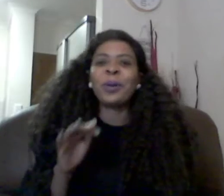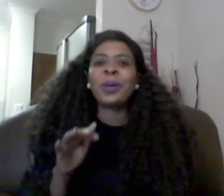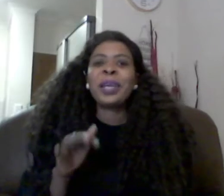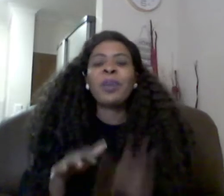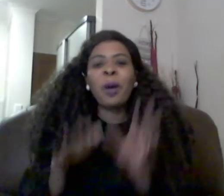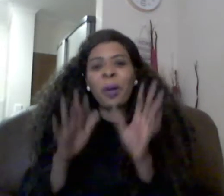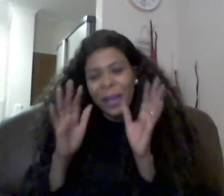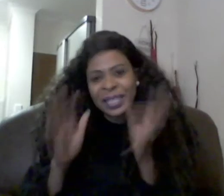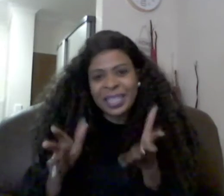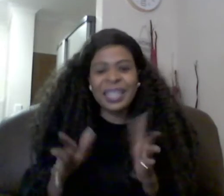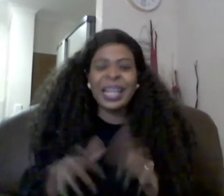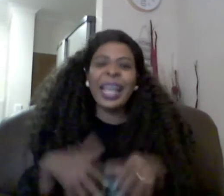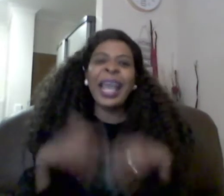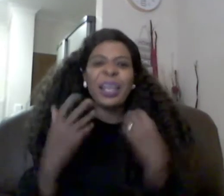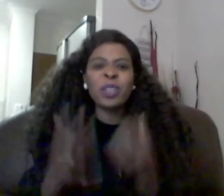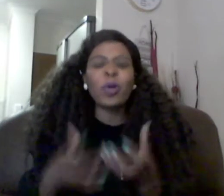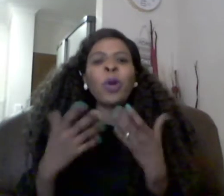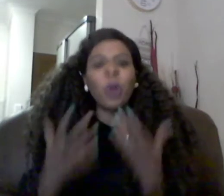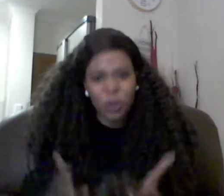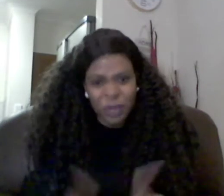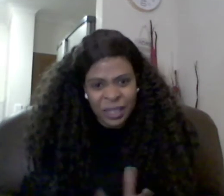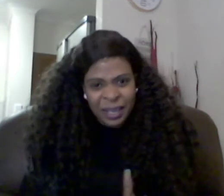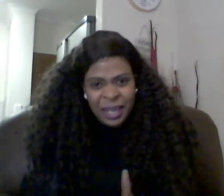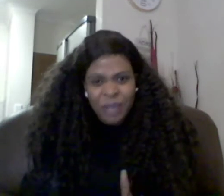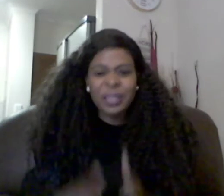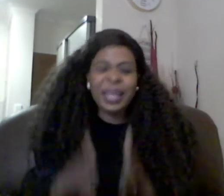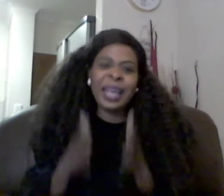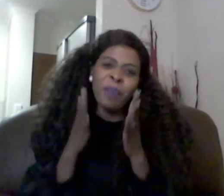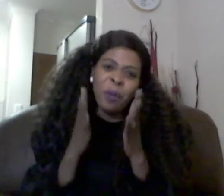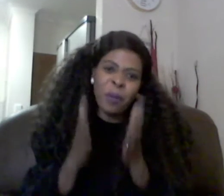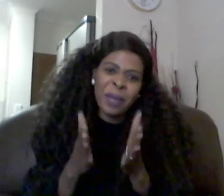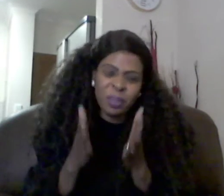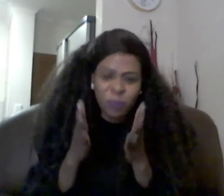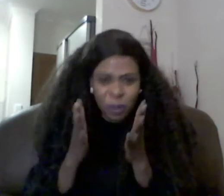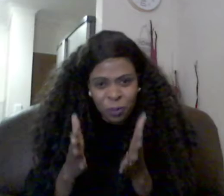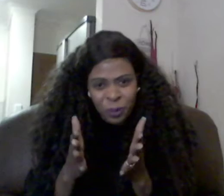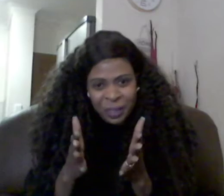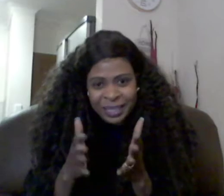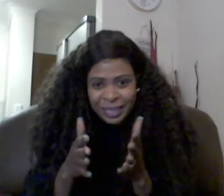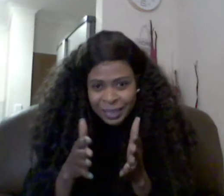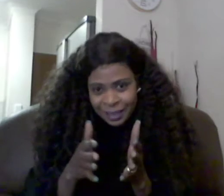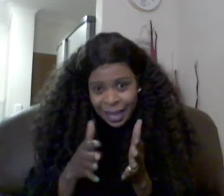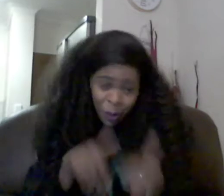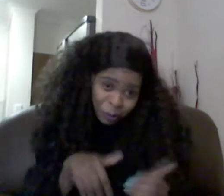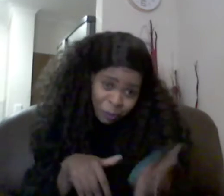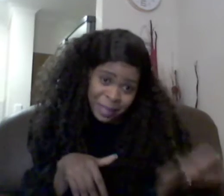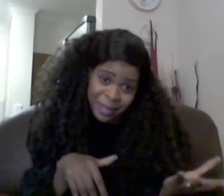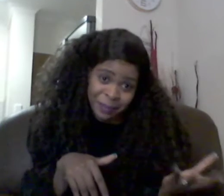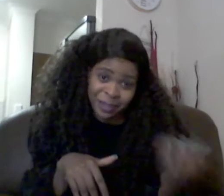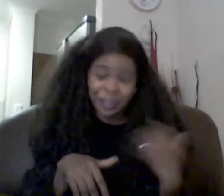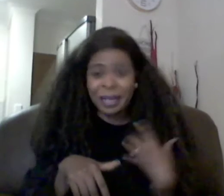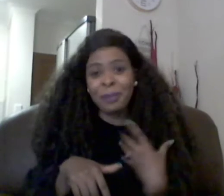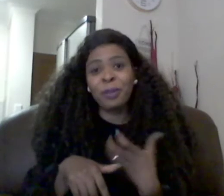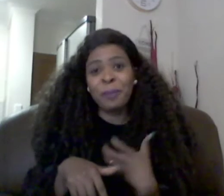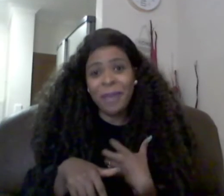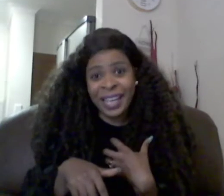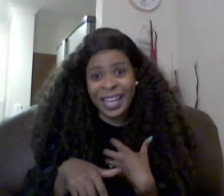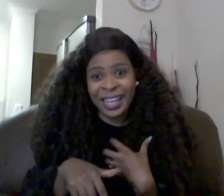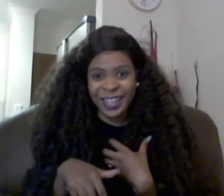so pastor said he had his own conclusion to say if a woman is beautiful he says i caught from him it's not coming from me hallelujah